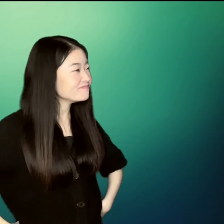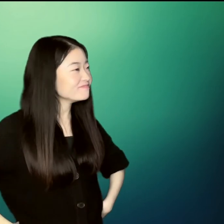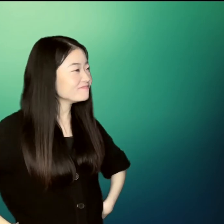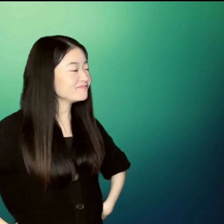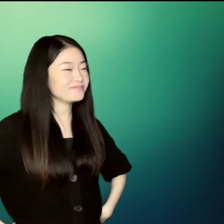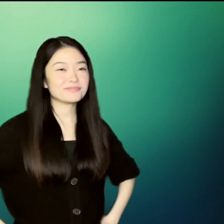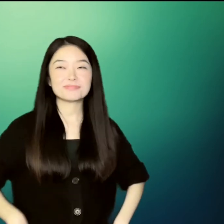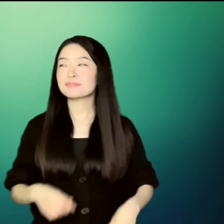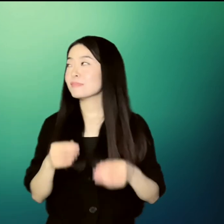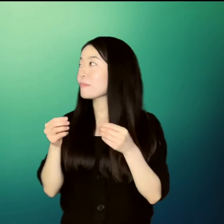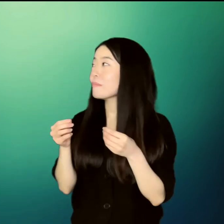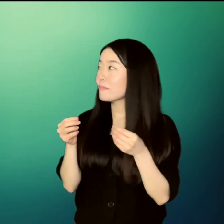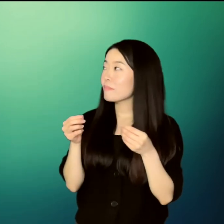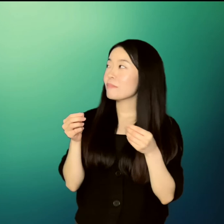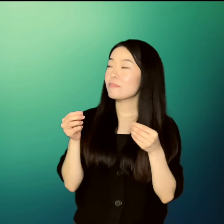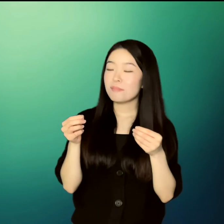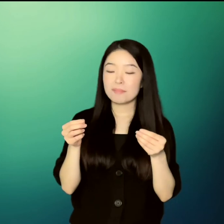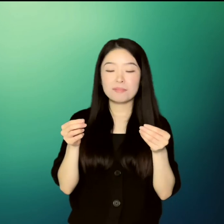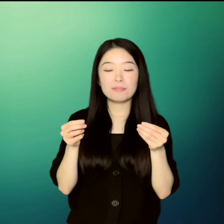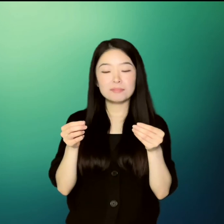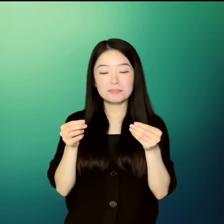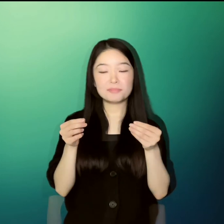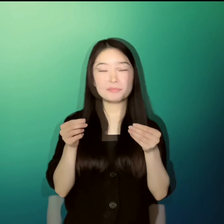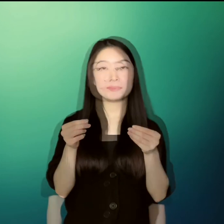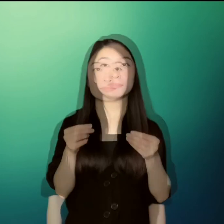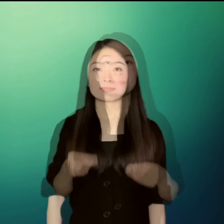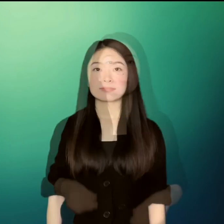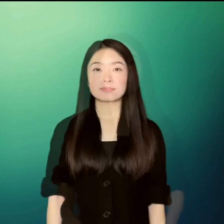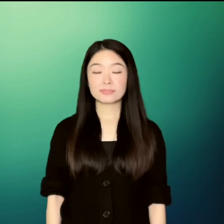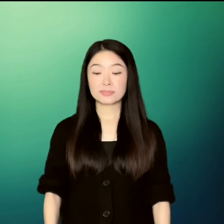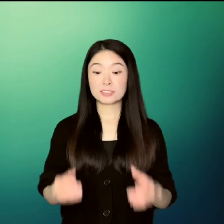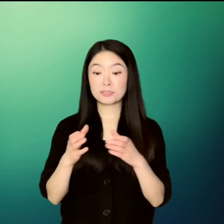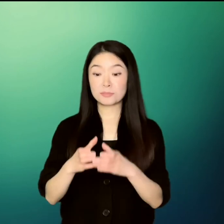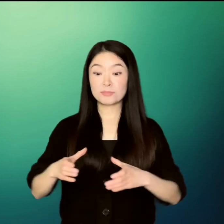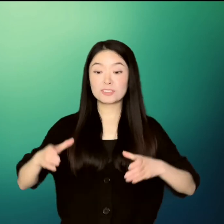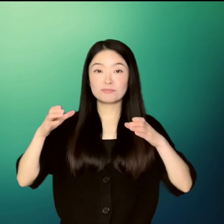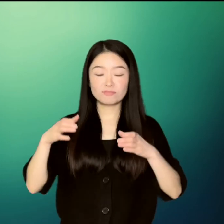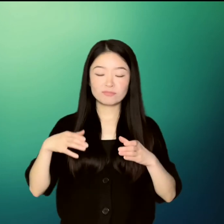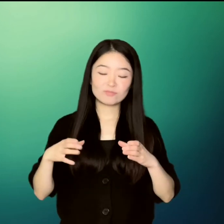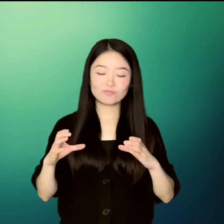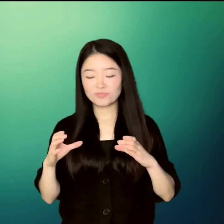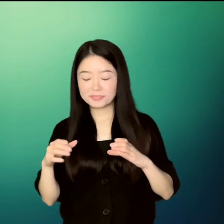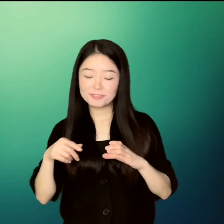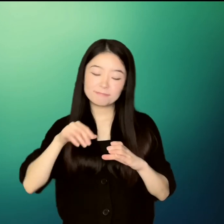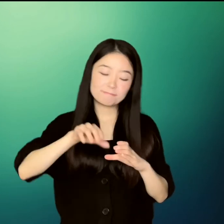Un He nodded and unfolded another piece.